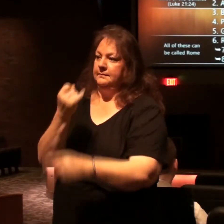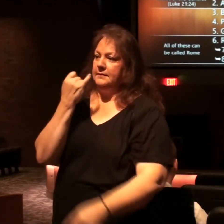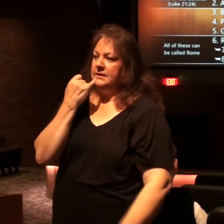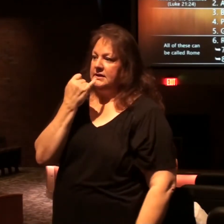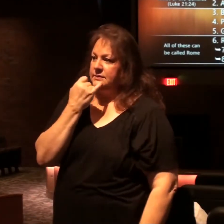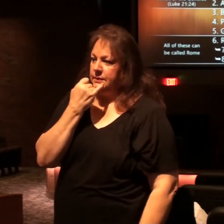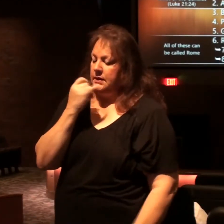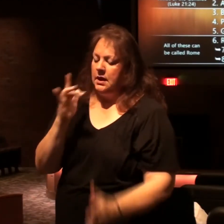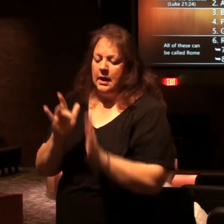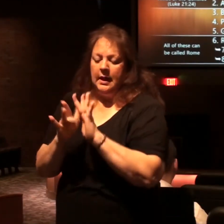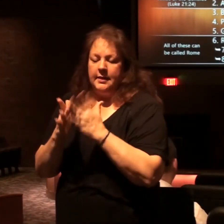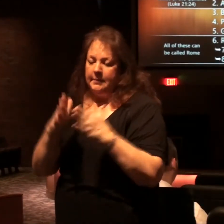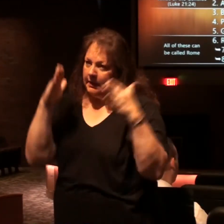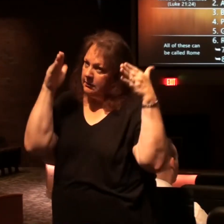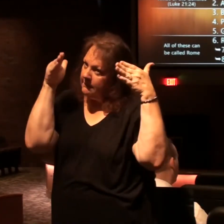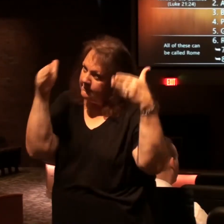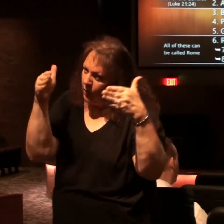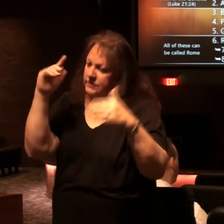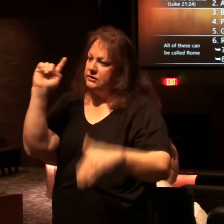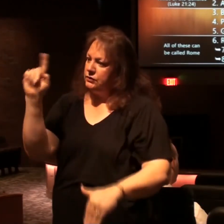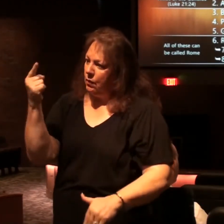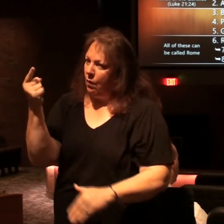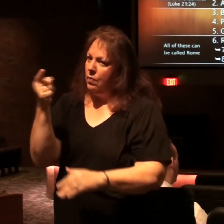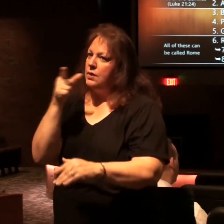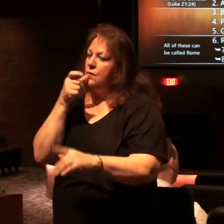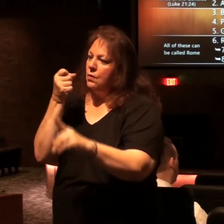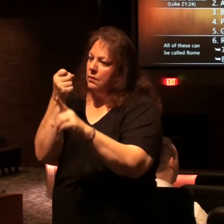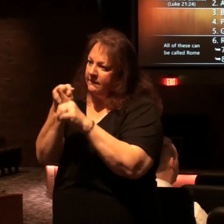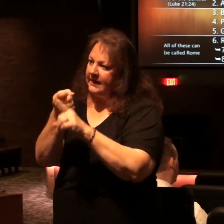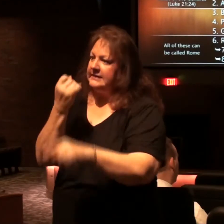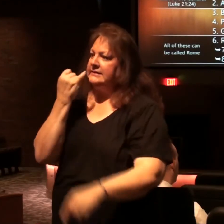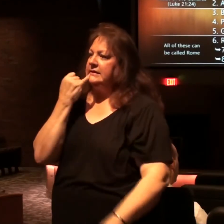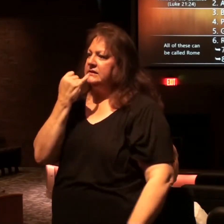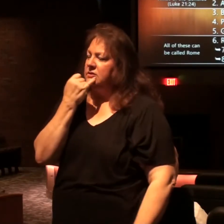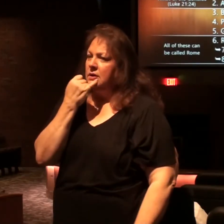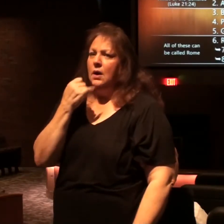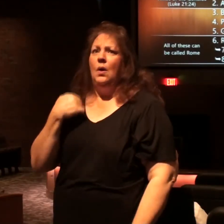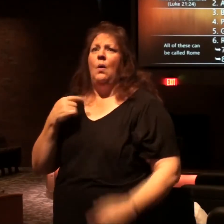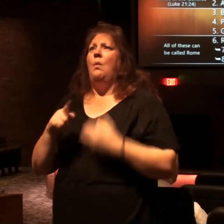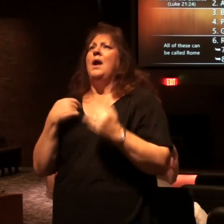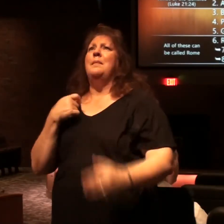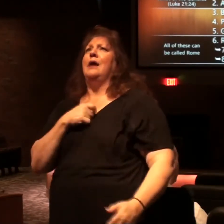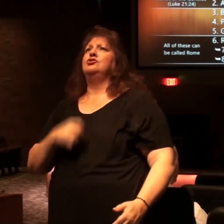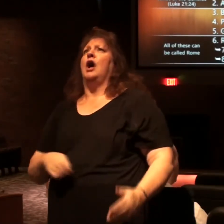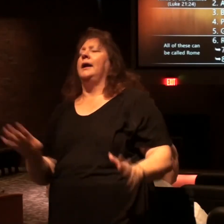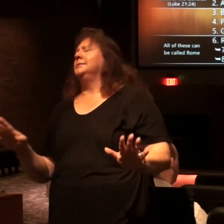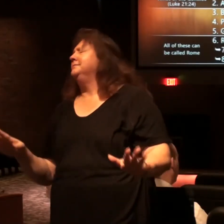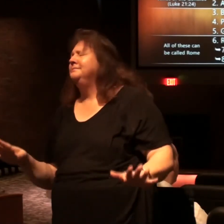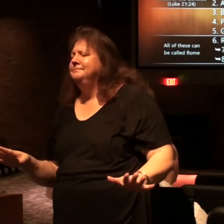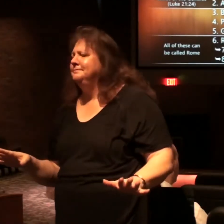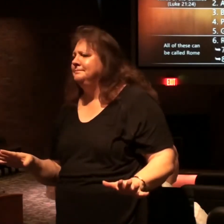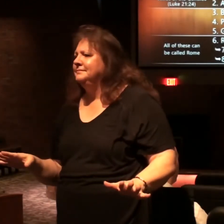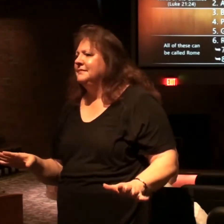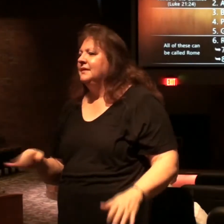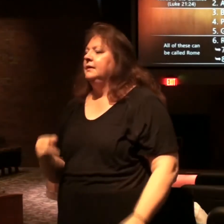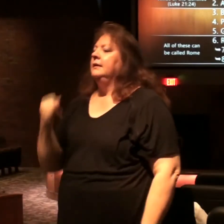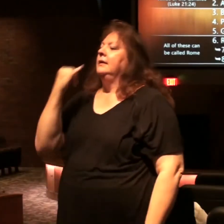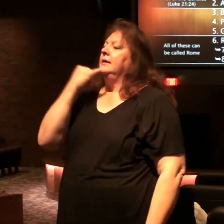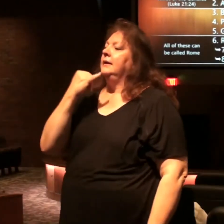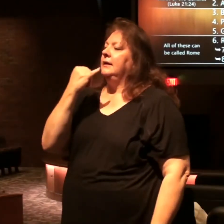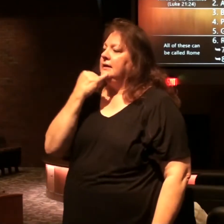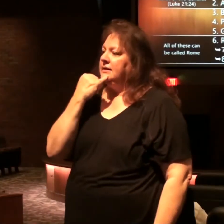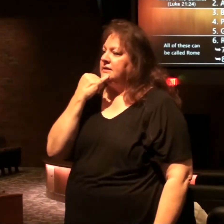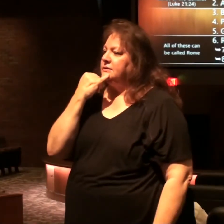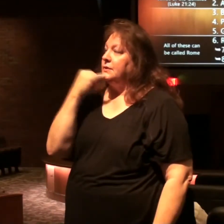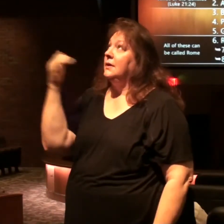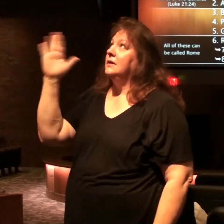the Bible is only concerned with the nations that impact Israel what about China Israel Israel is